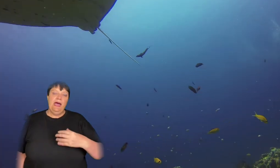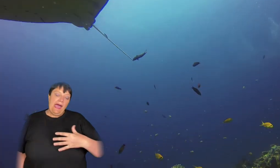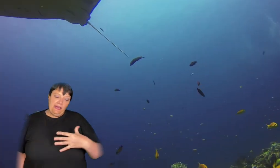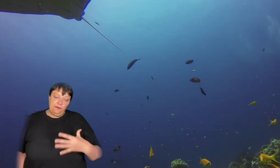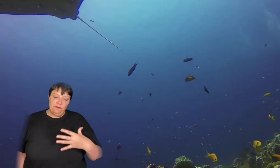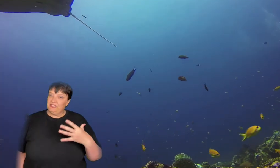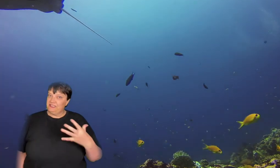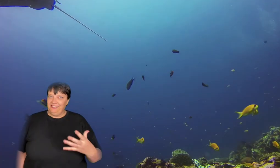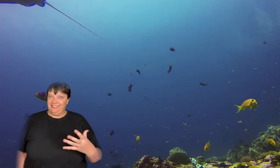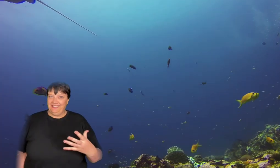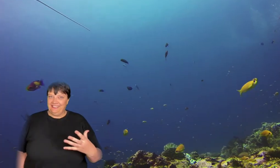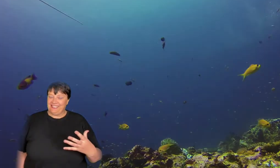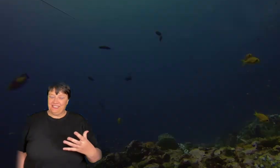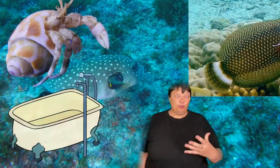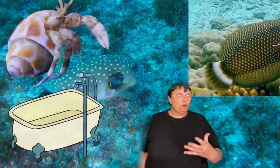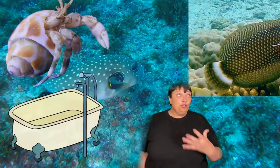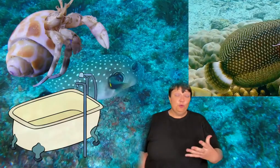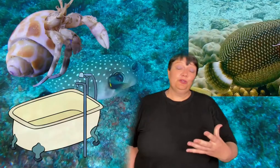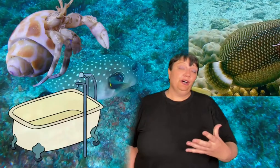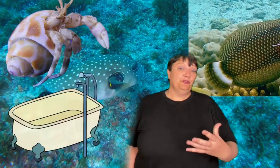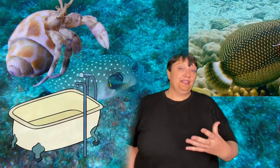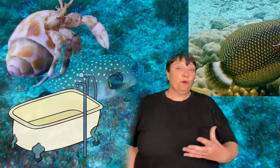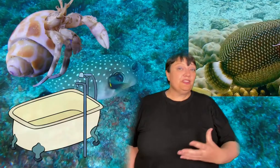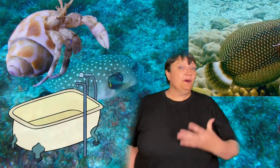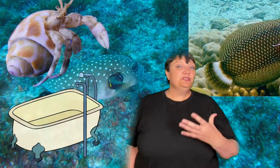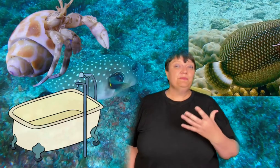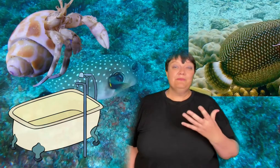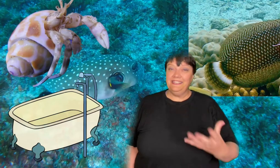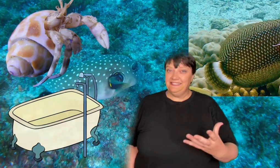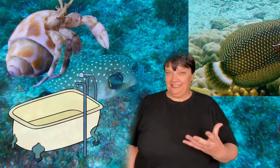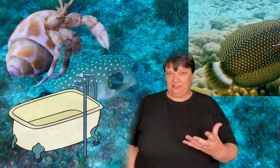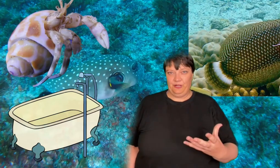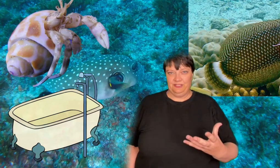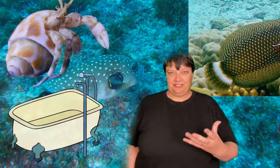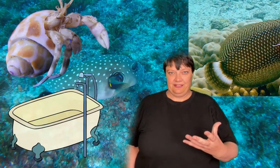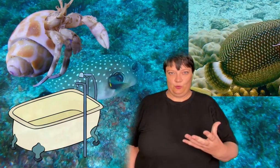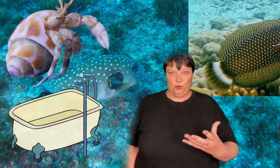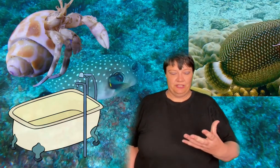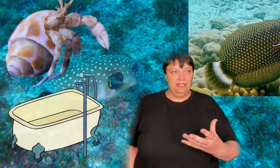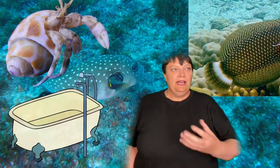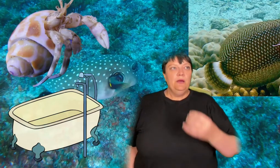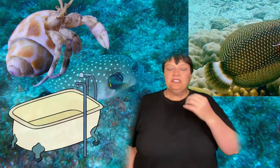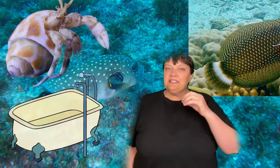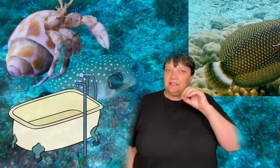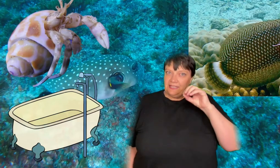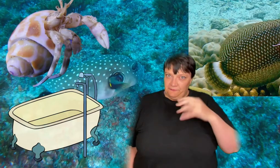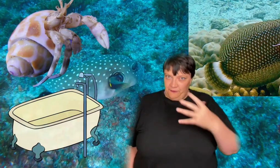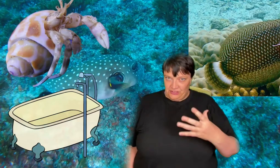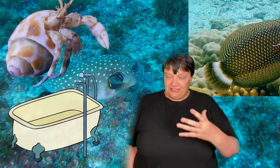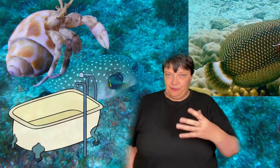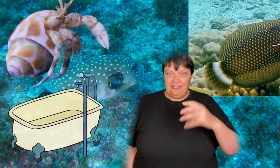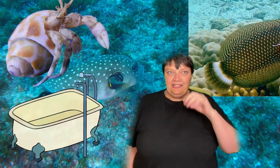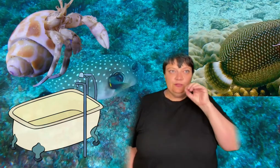them and if you've ever seen a cleaning station you will know that it's one of the most amazing experiences under the water because the